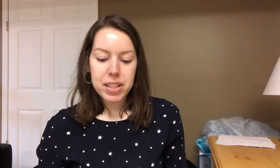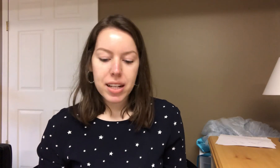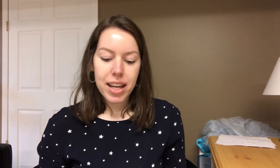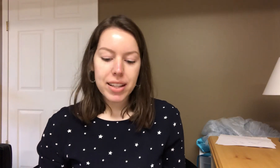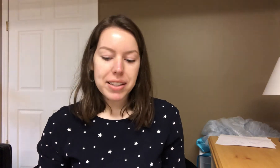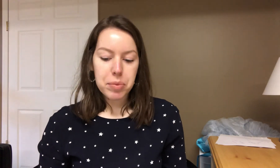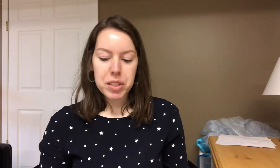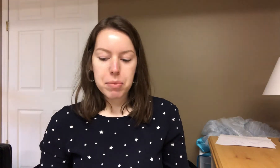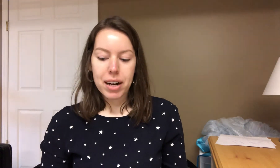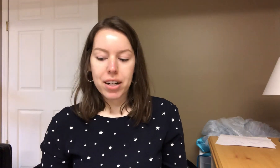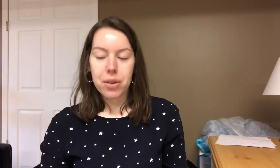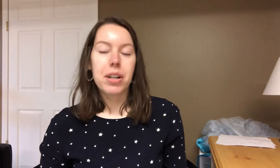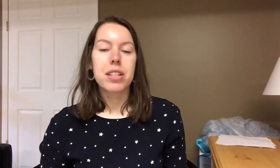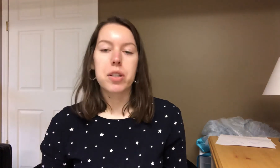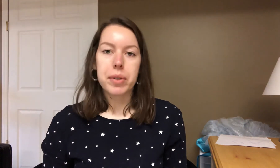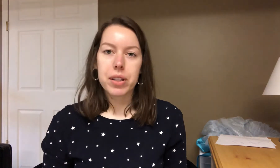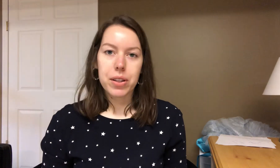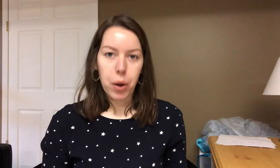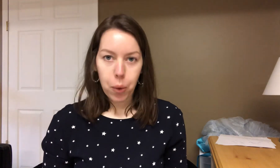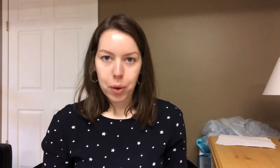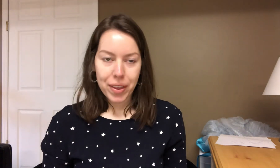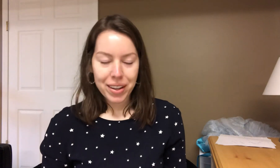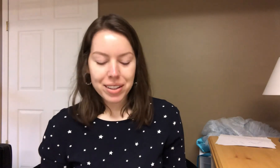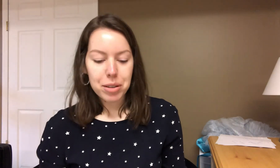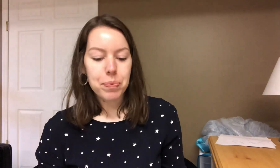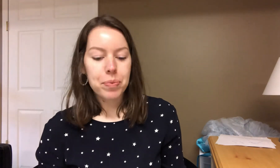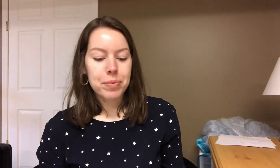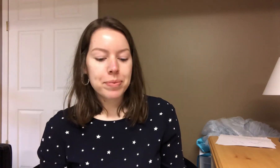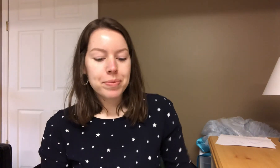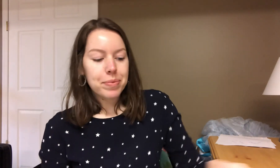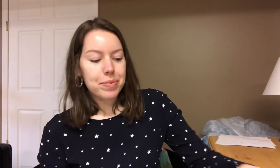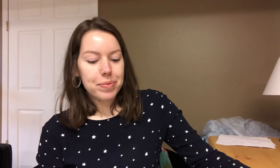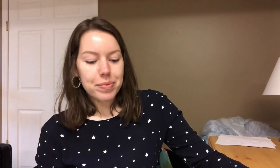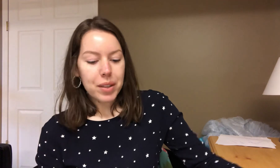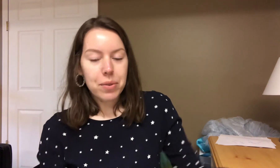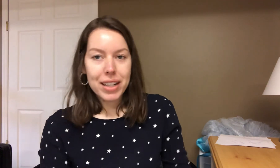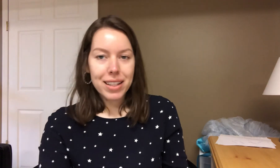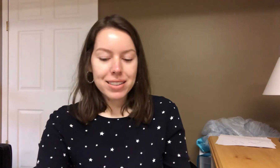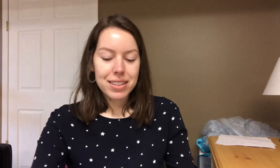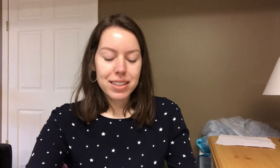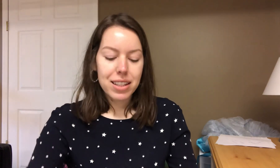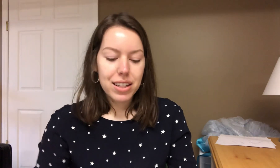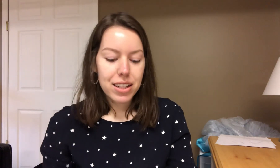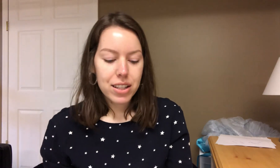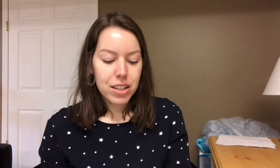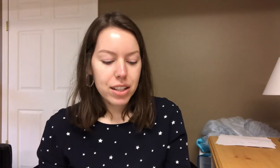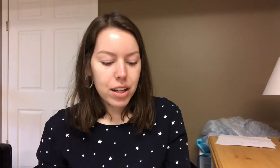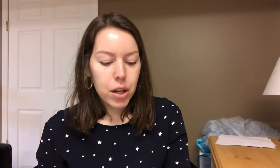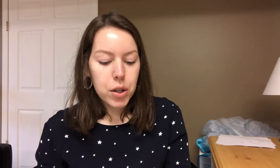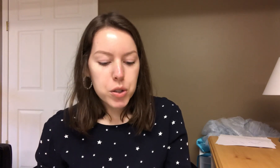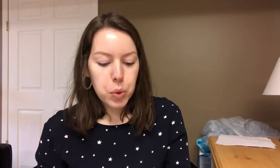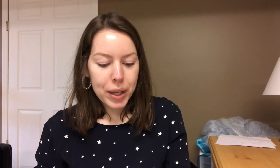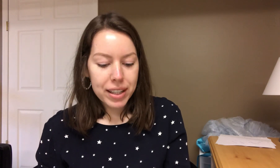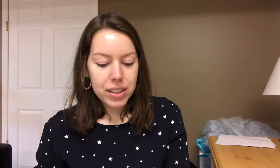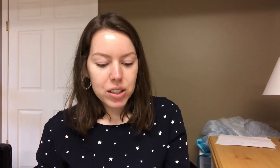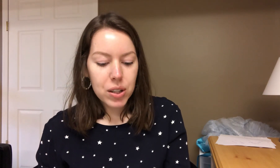today a little bit tomorrow until we learn the whole thing ready twinkle